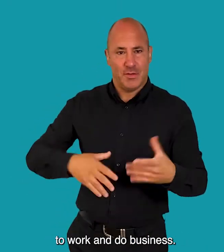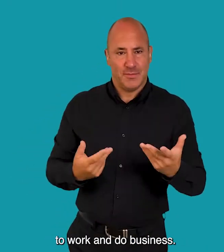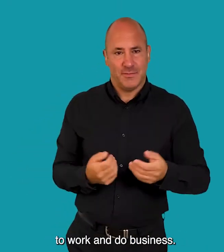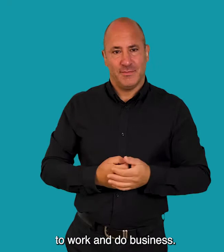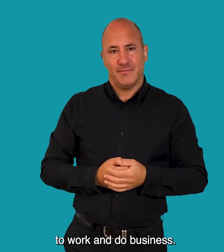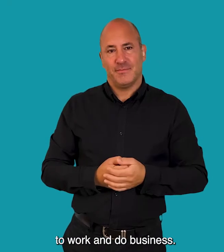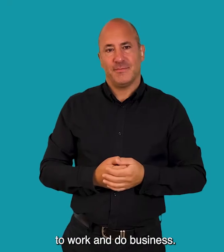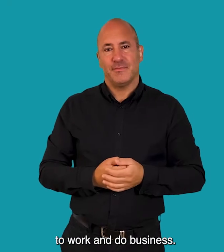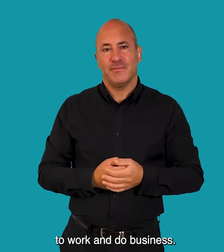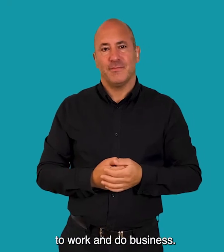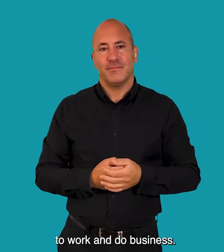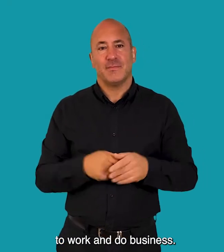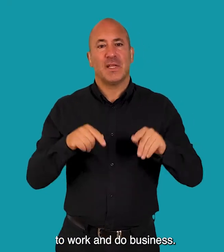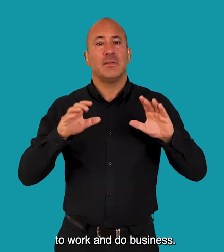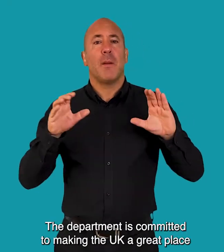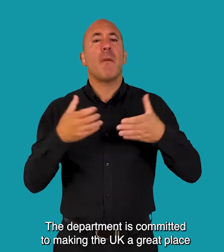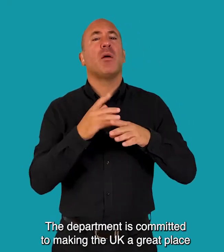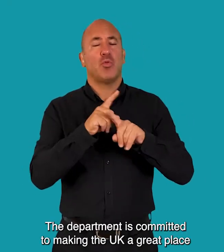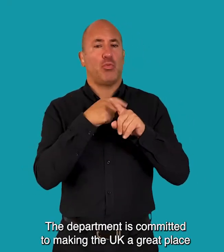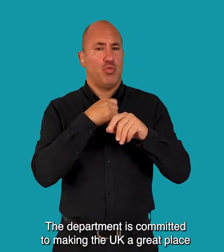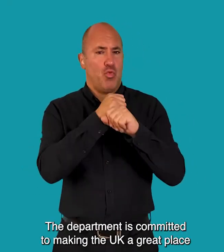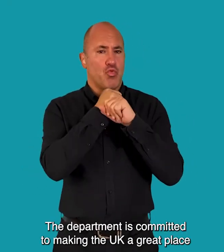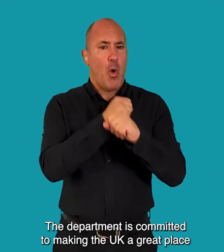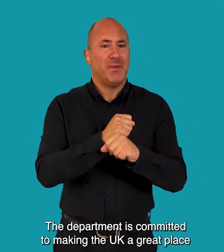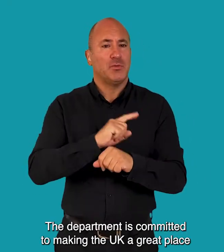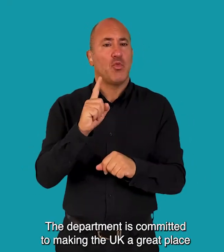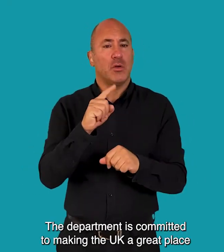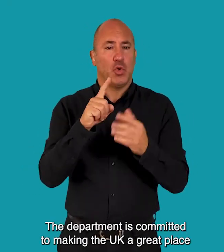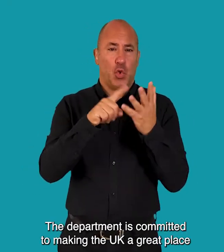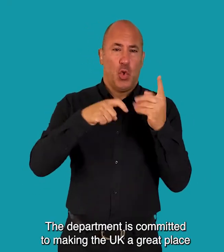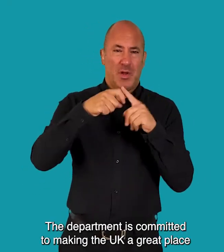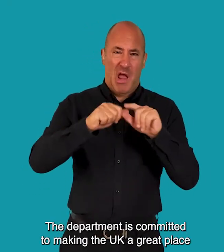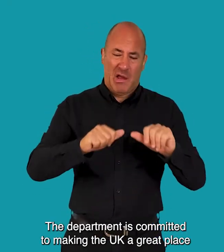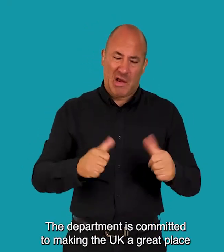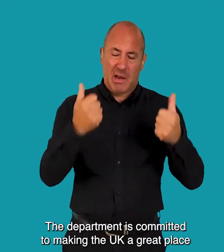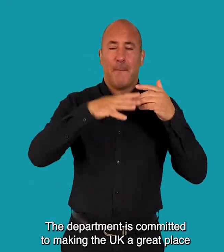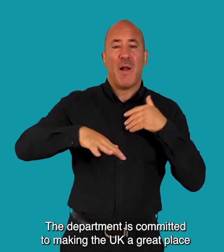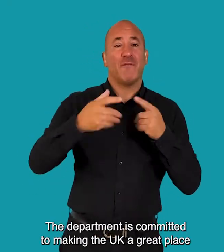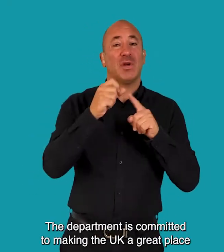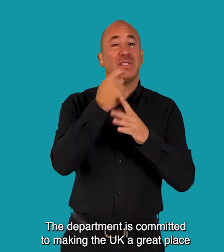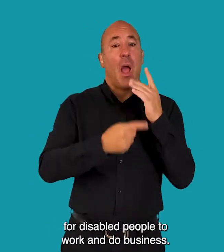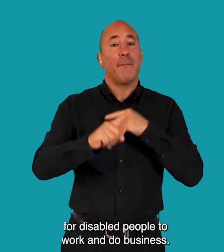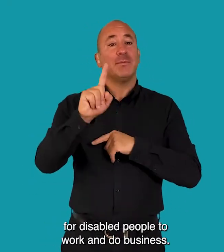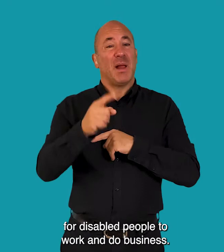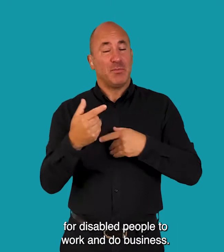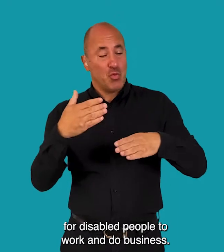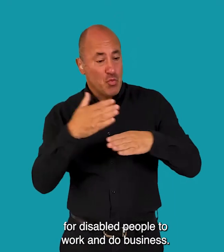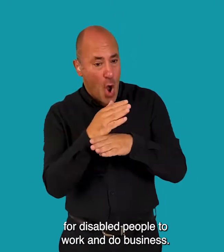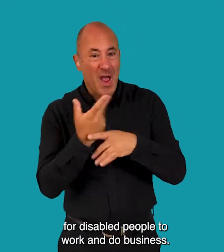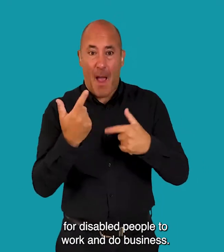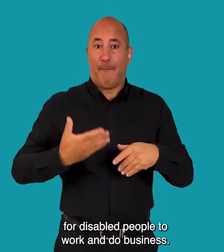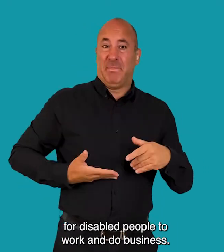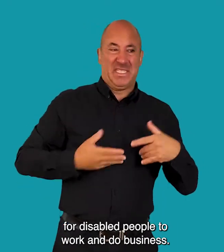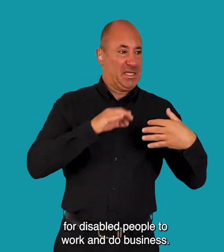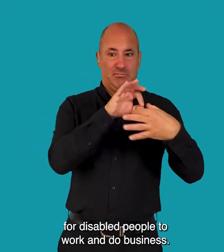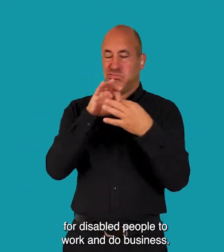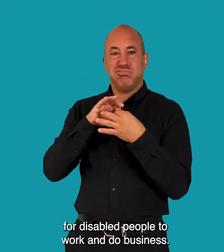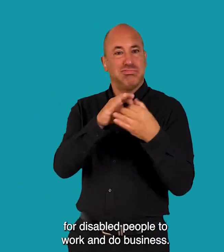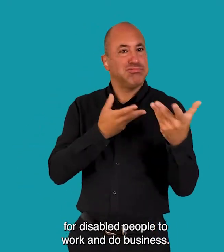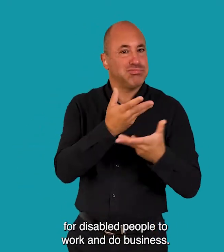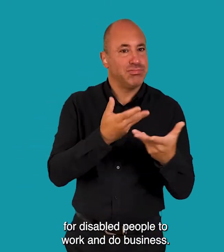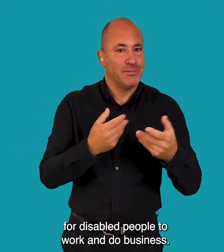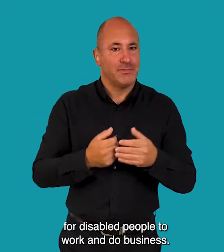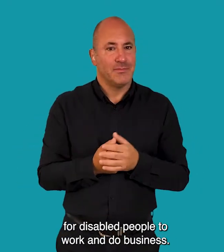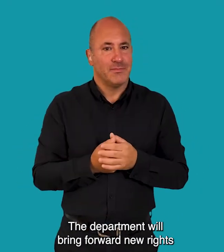place to work and do business The department is committed to making the UK a great place for disabled people to work and do